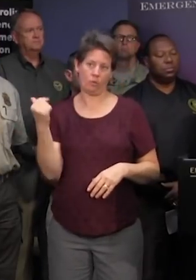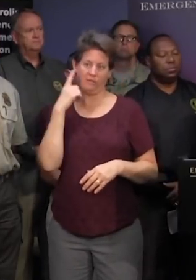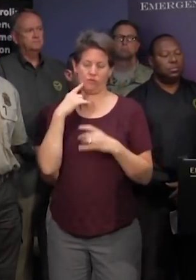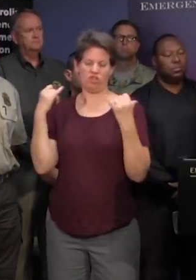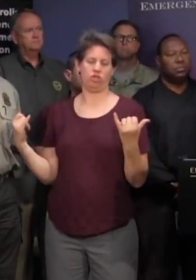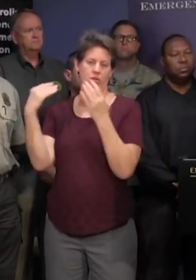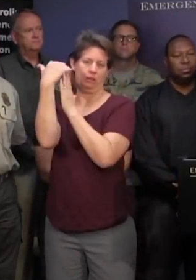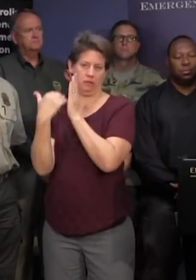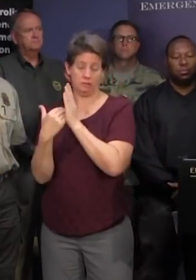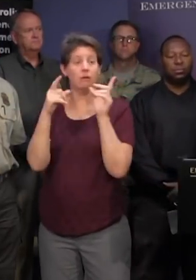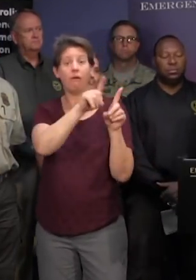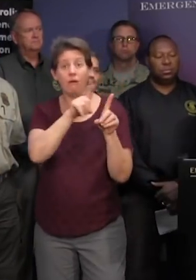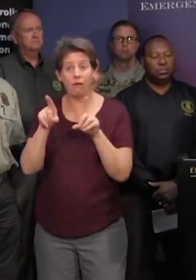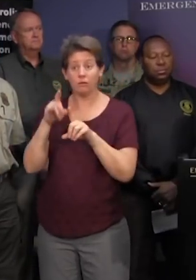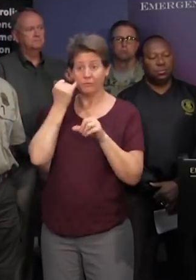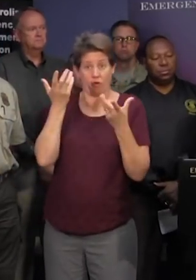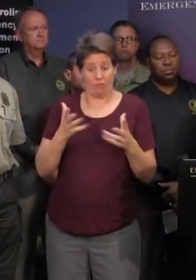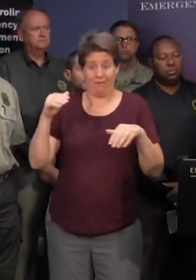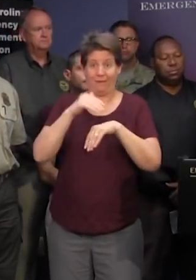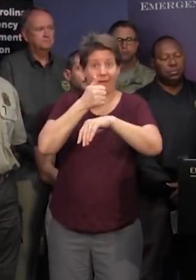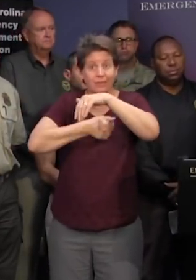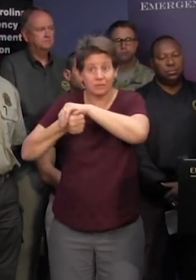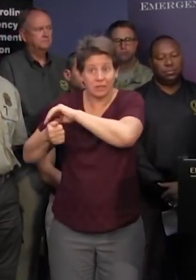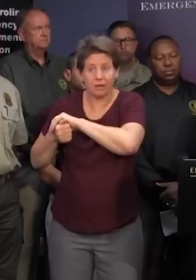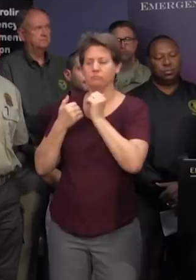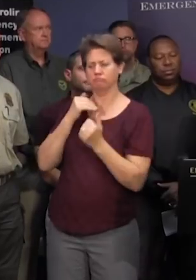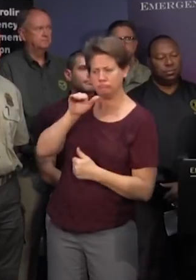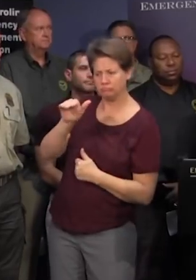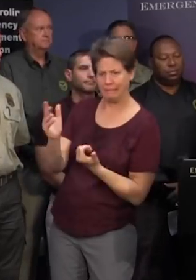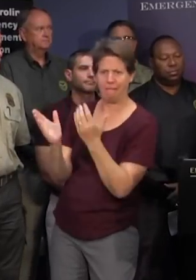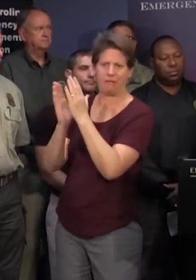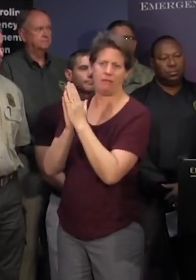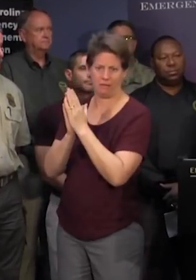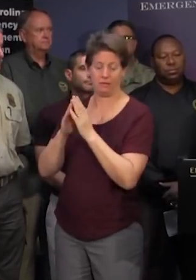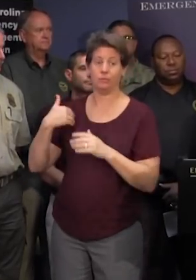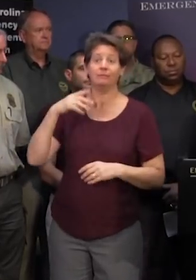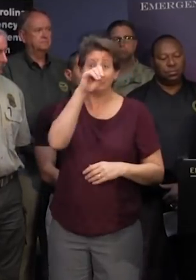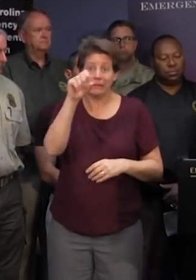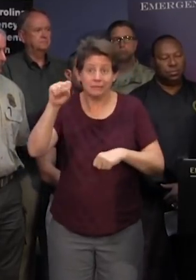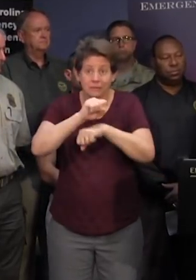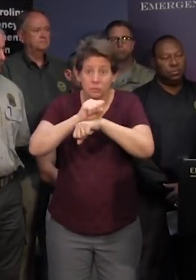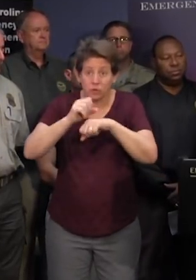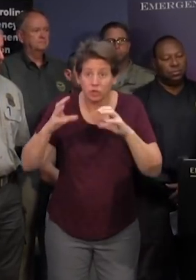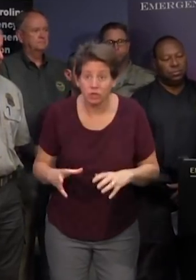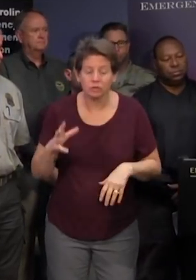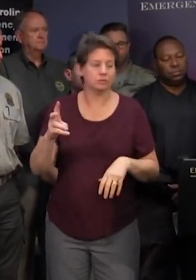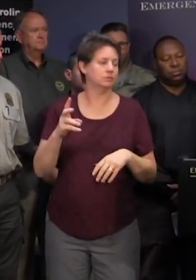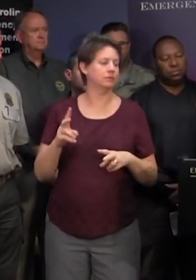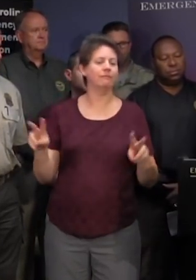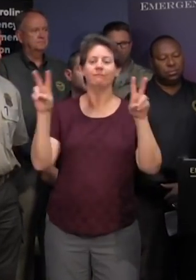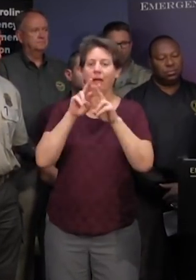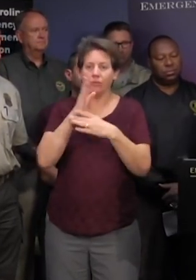also check with your shelter personnel that are locally on site we have dss workers our value partner